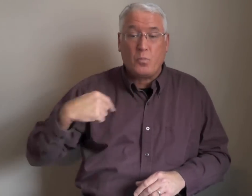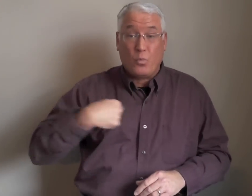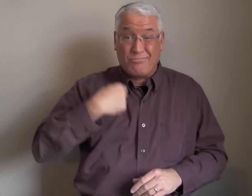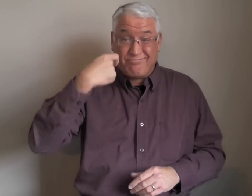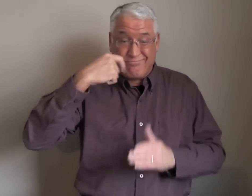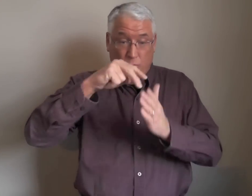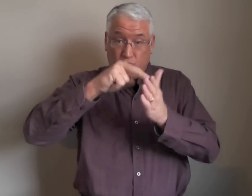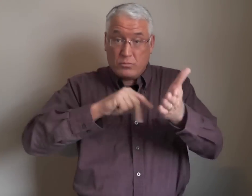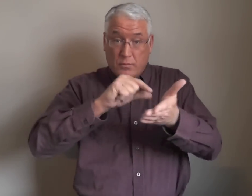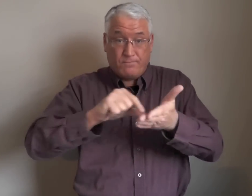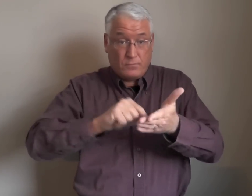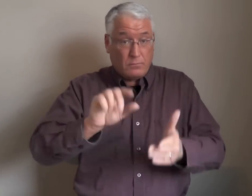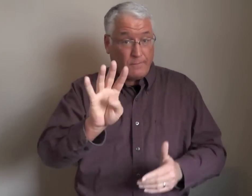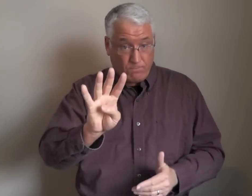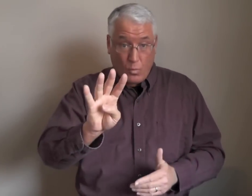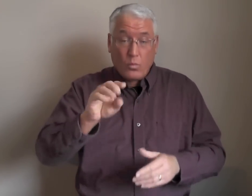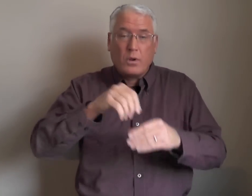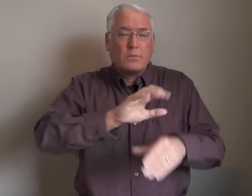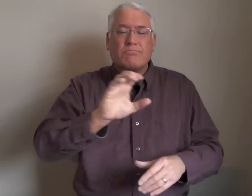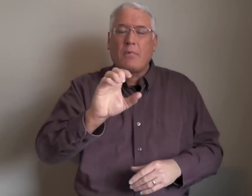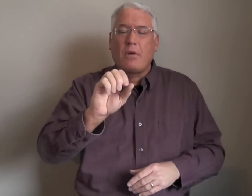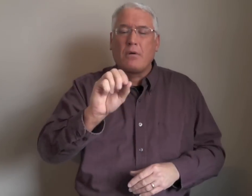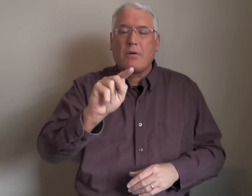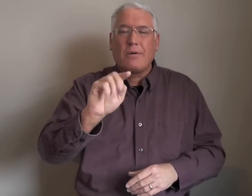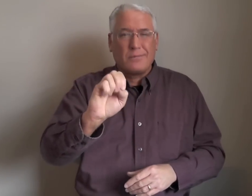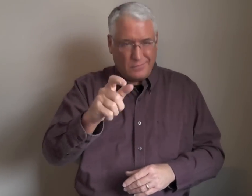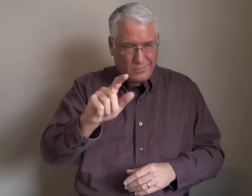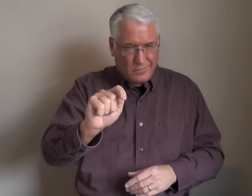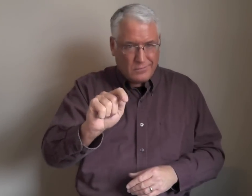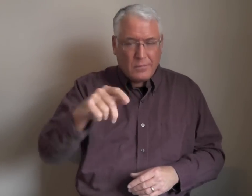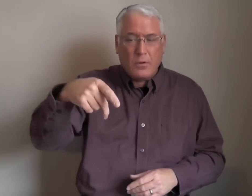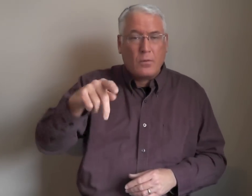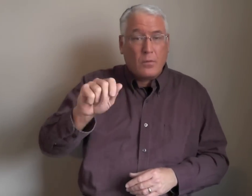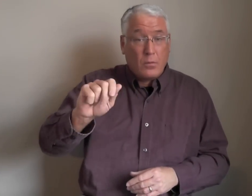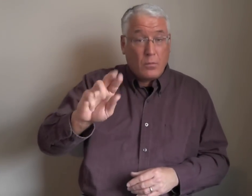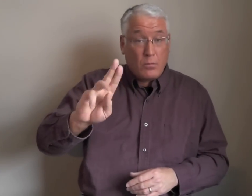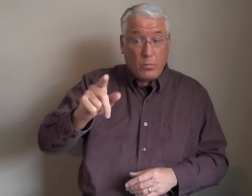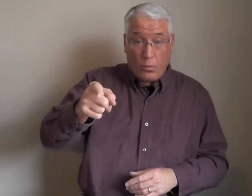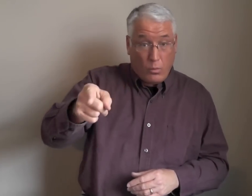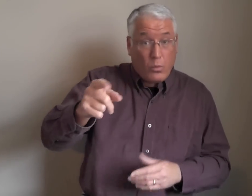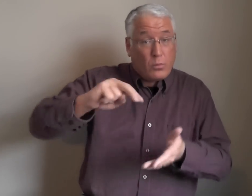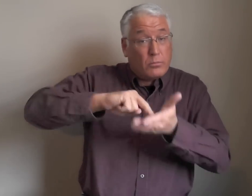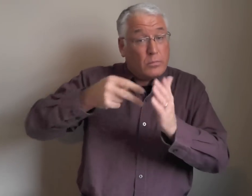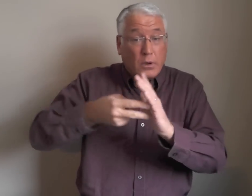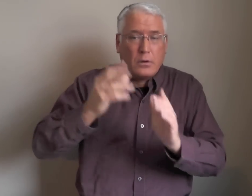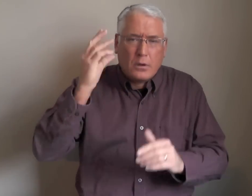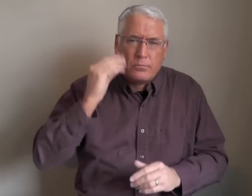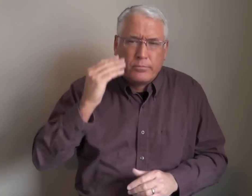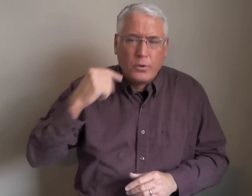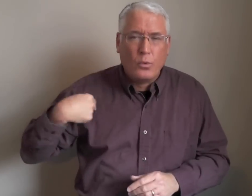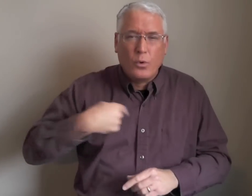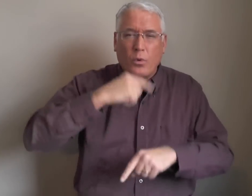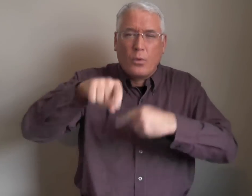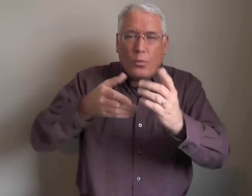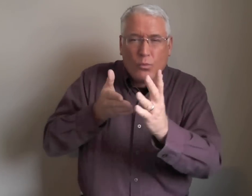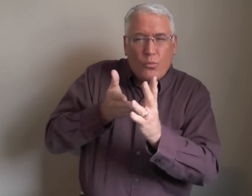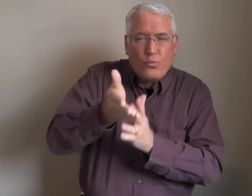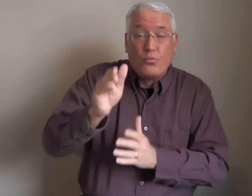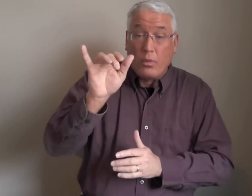We recently read verse 4. In the context of this passage, Paul meant